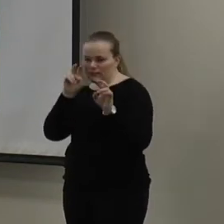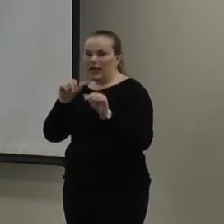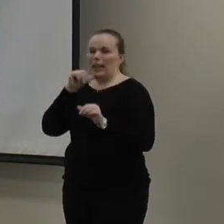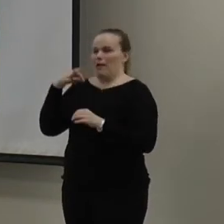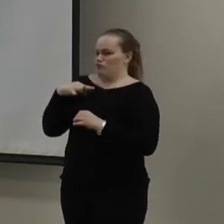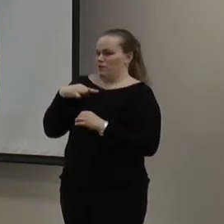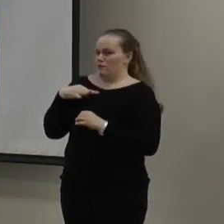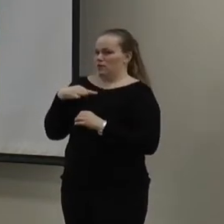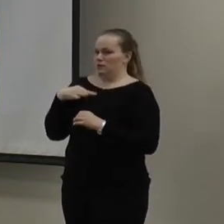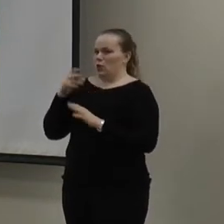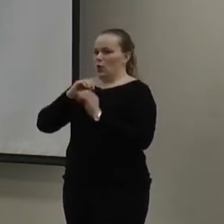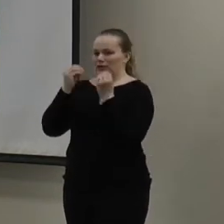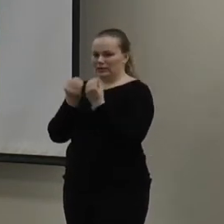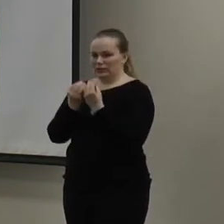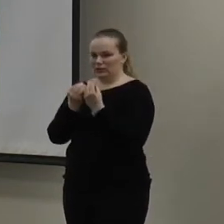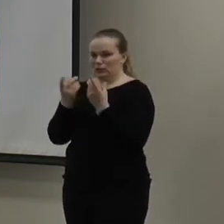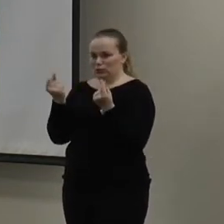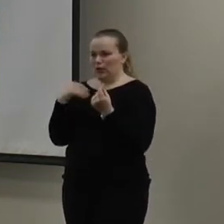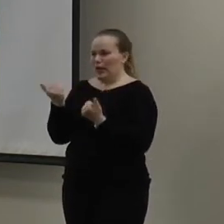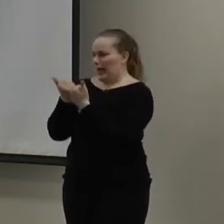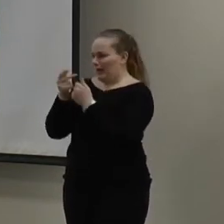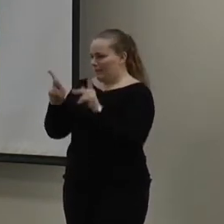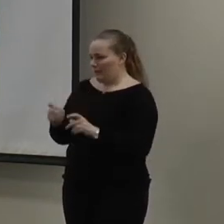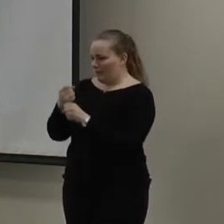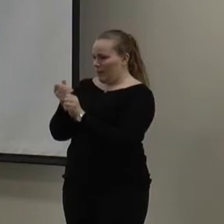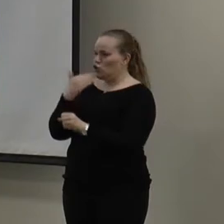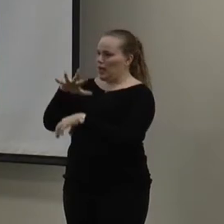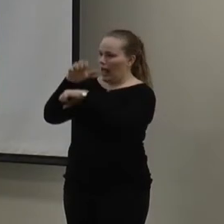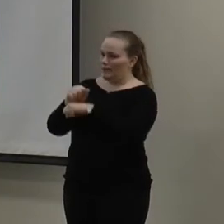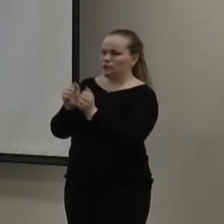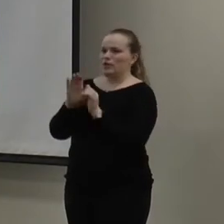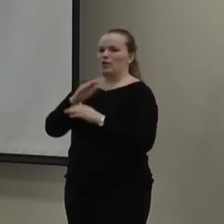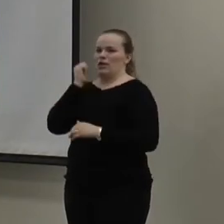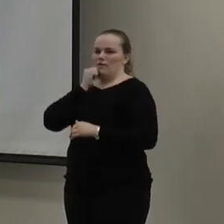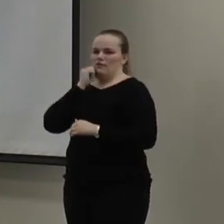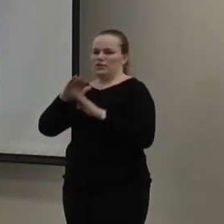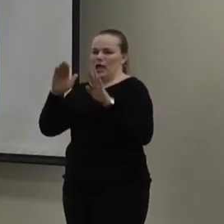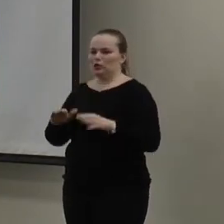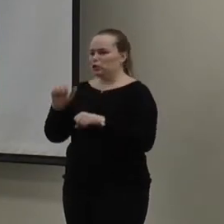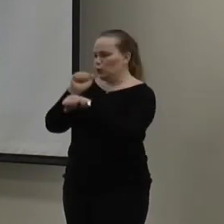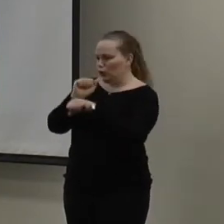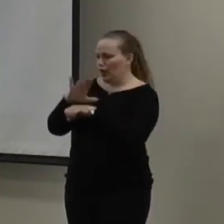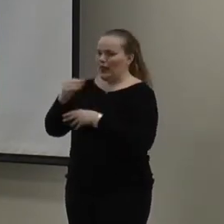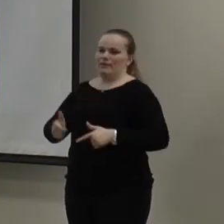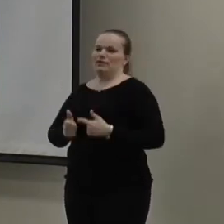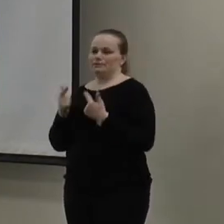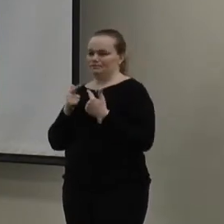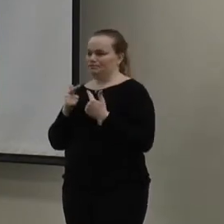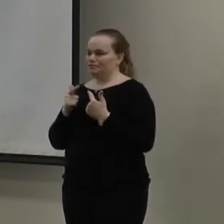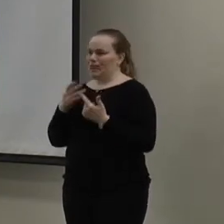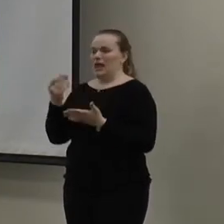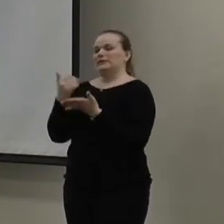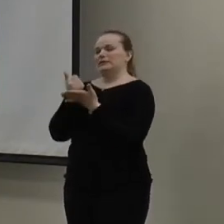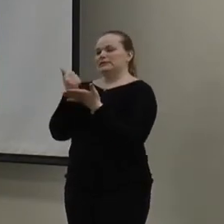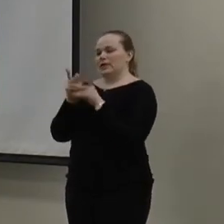dedicated to basically helping people make sustainable habits in their everyday household chores and living. And to help